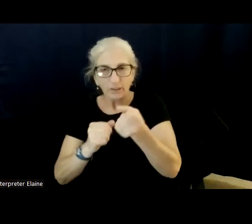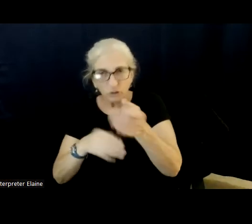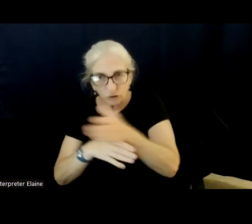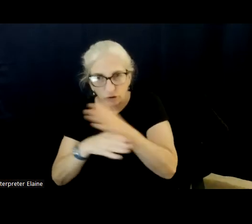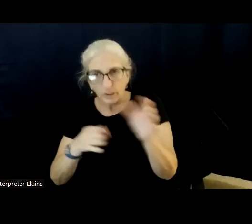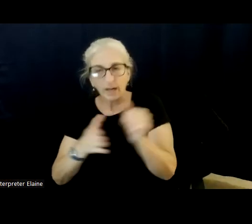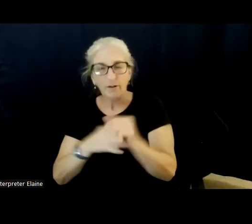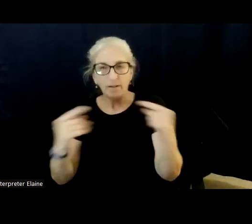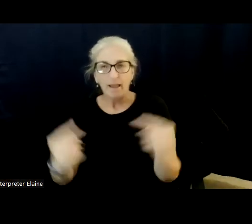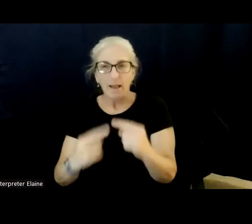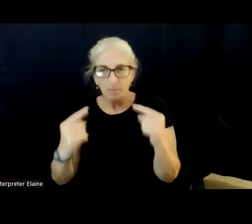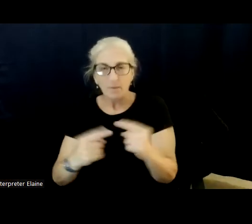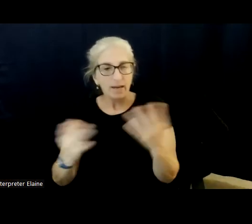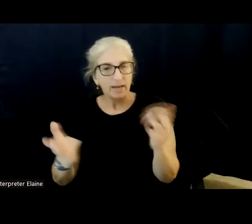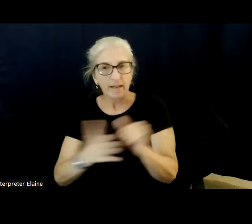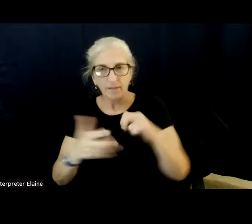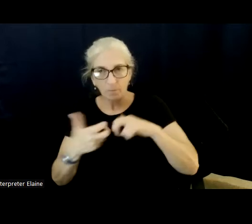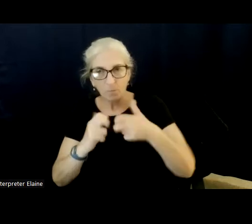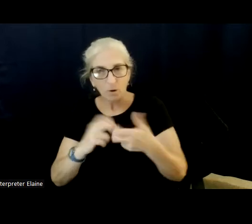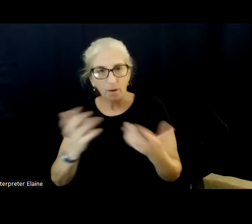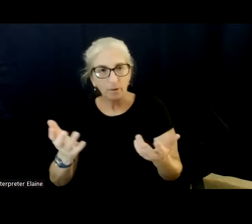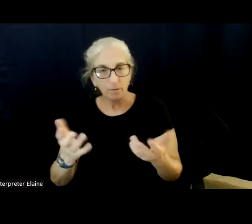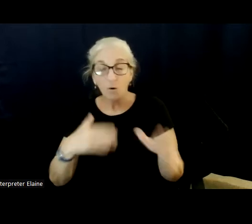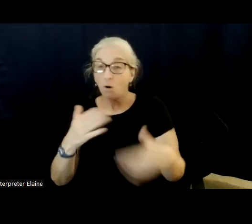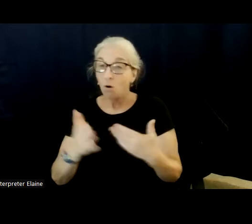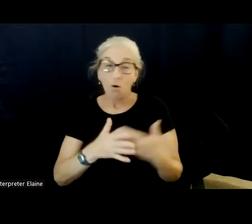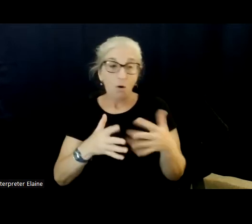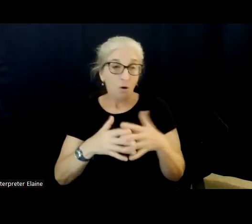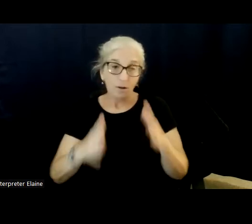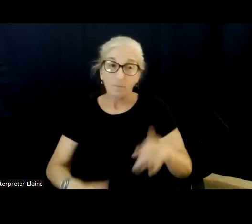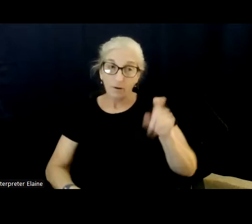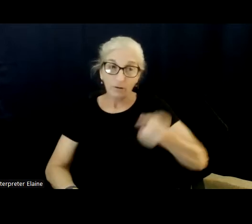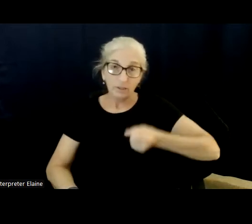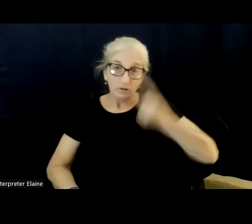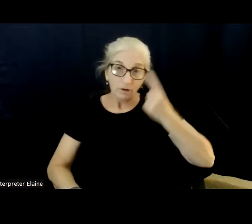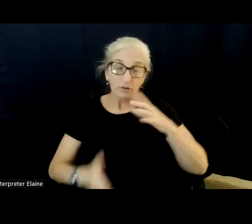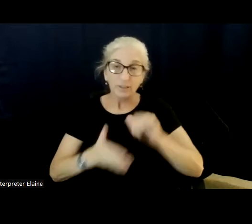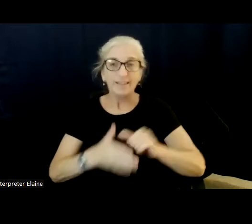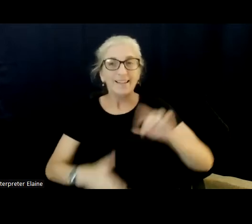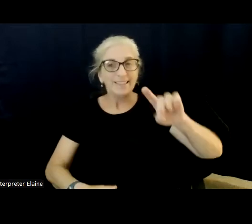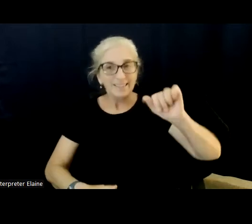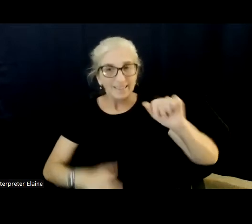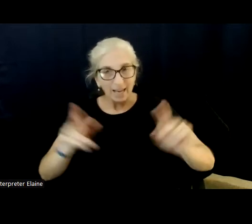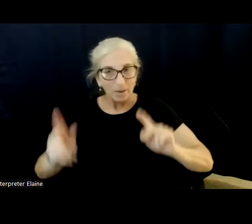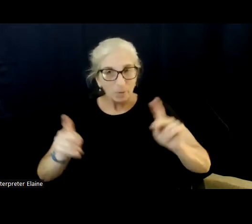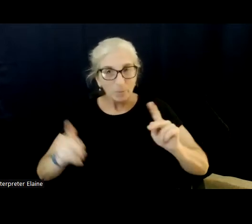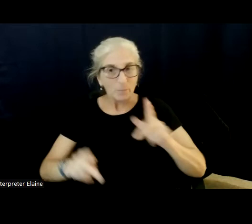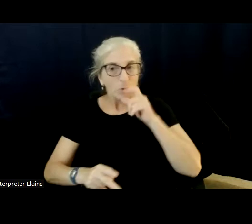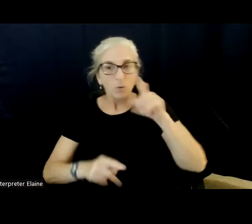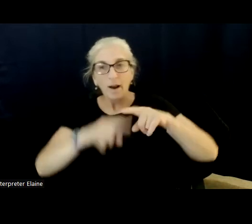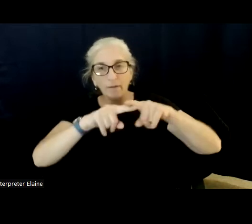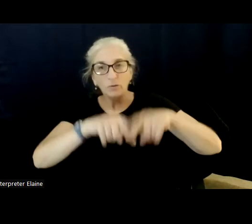all Americans need to understand that the plight of the disabled who have to depend on caregivers,